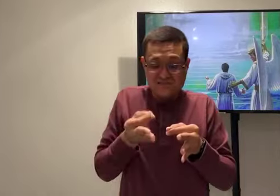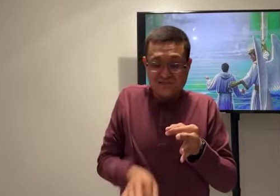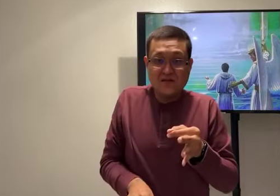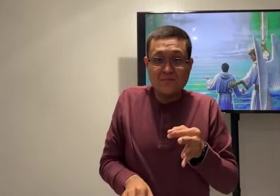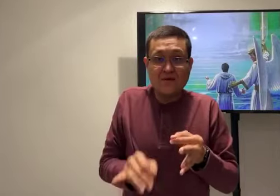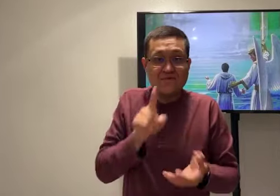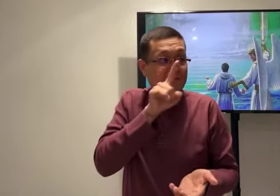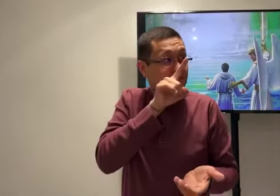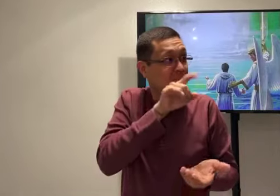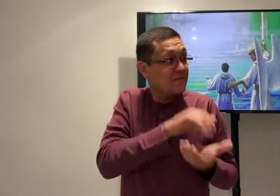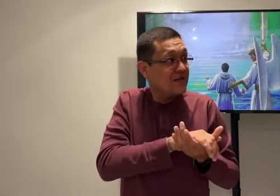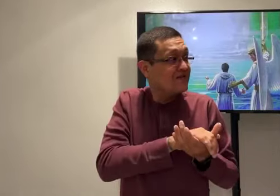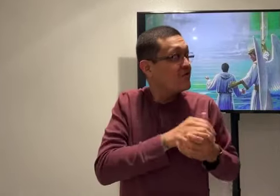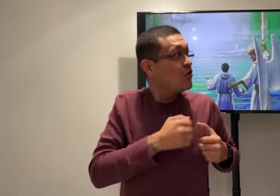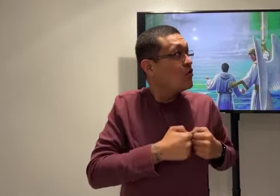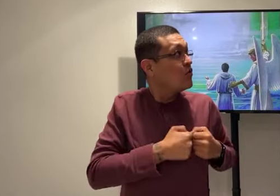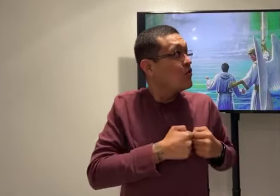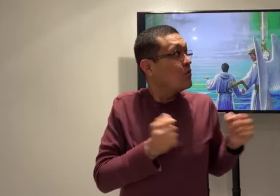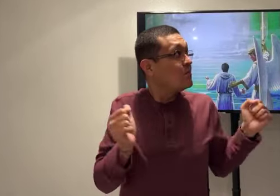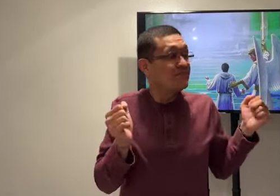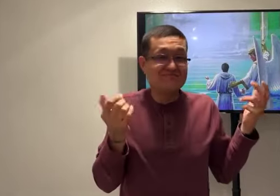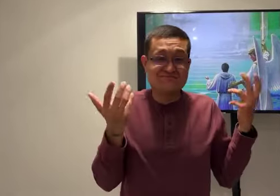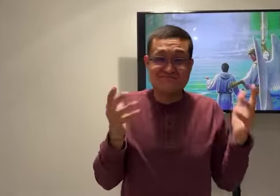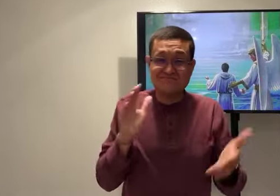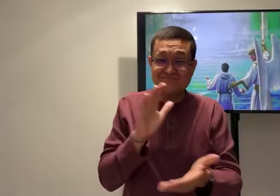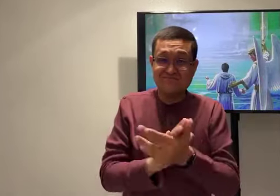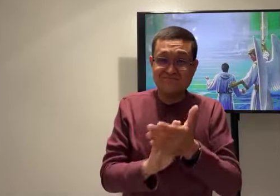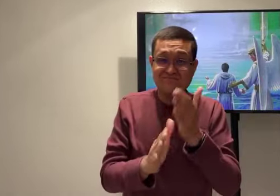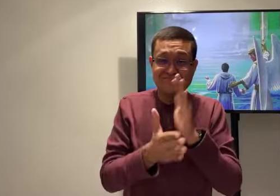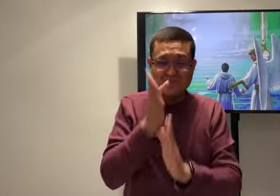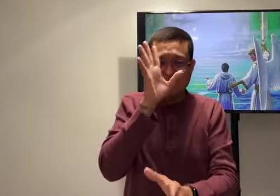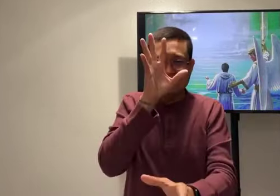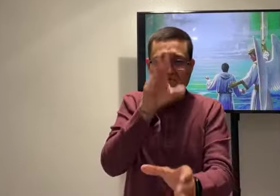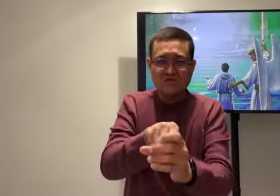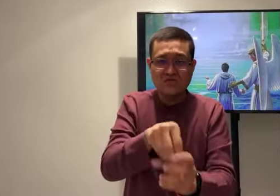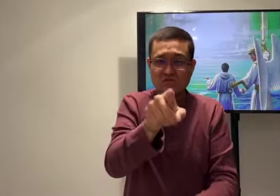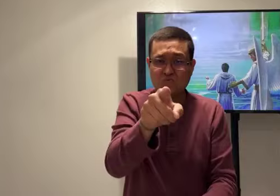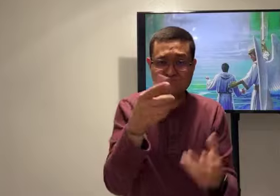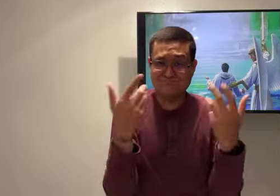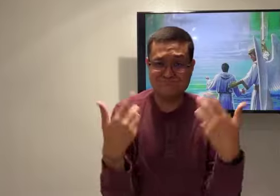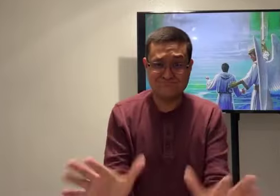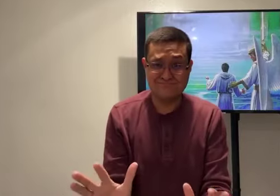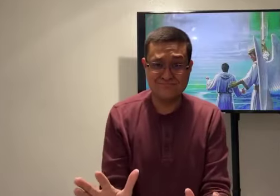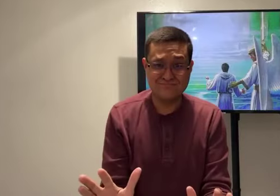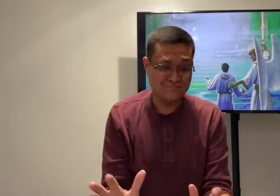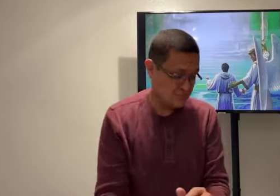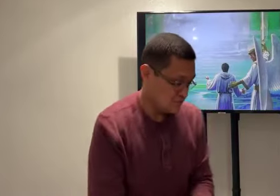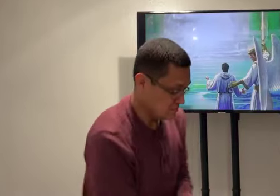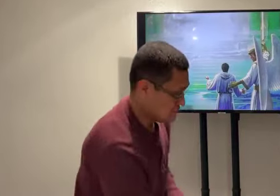It's very simple. You have to leave your open heart. Right?